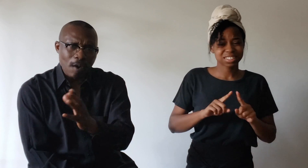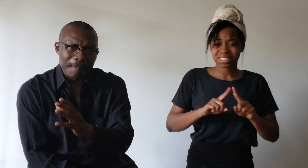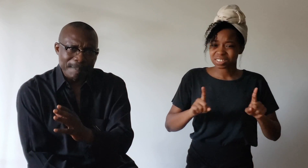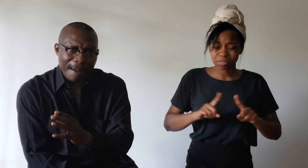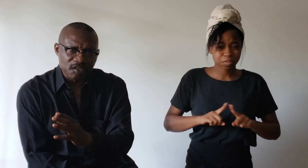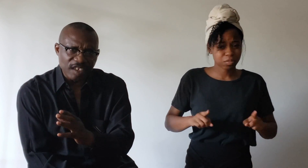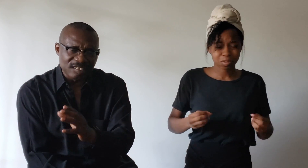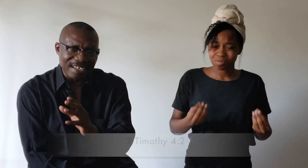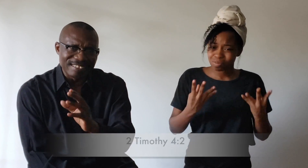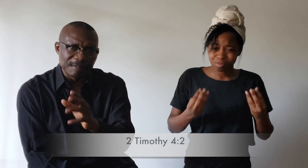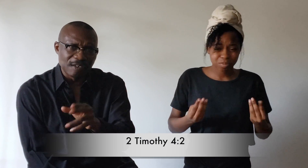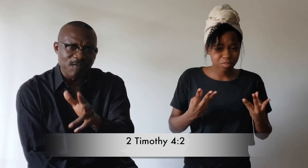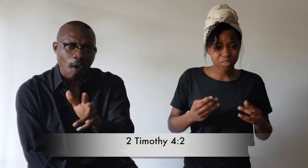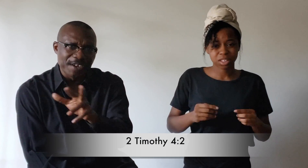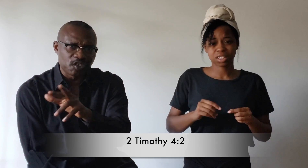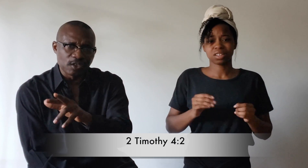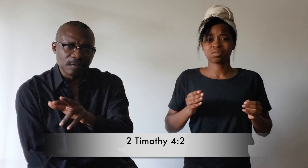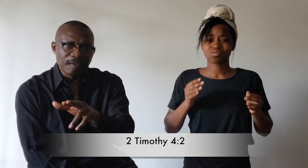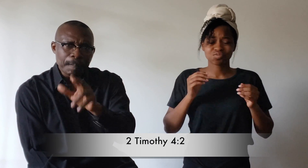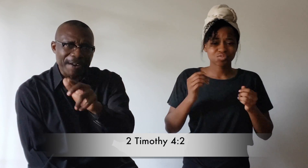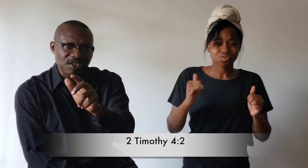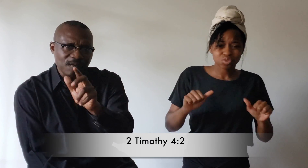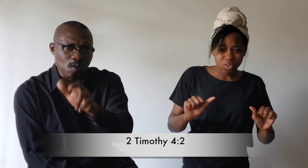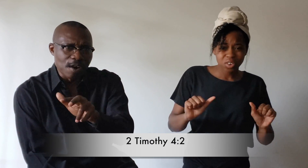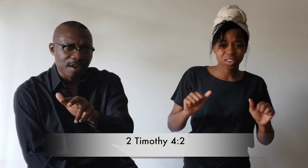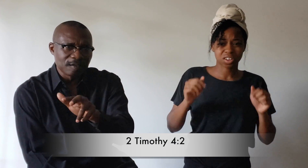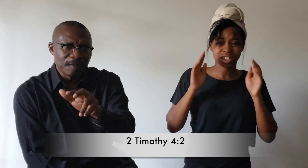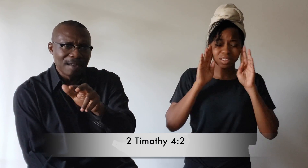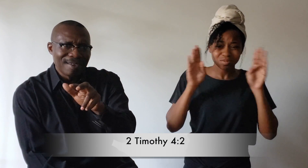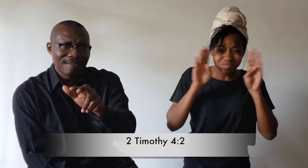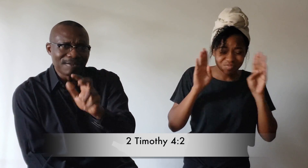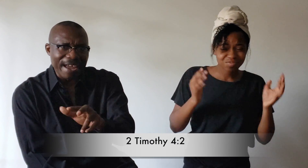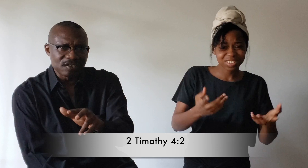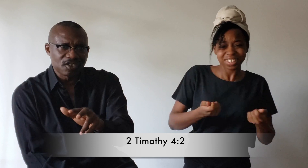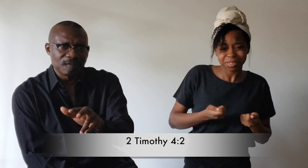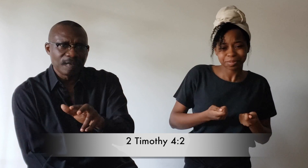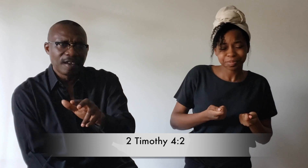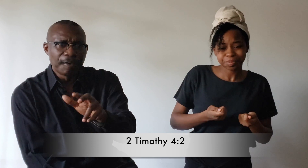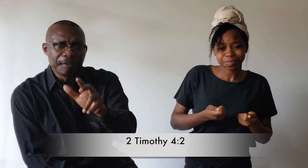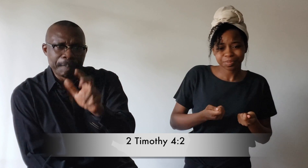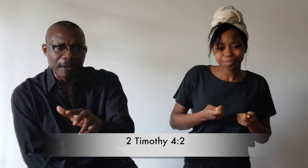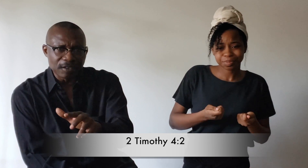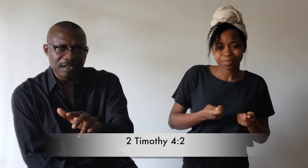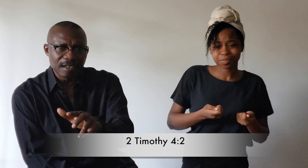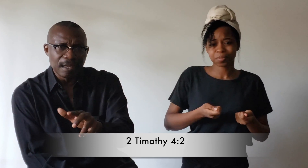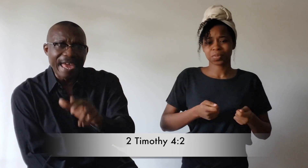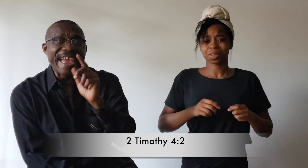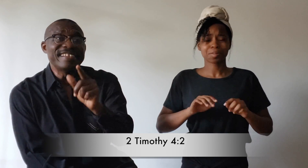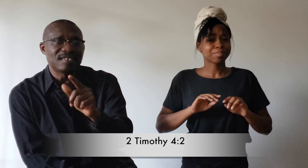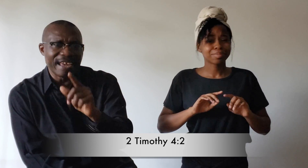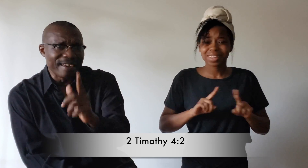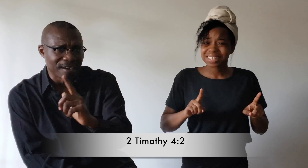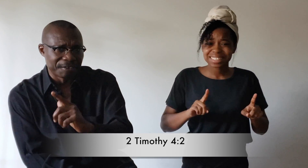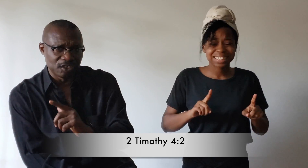what the Bible says. Look 2 Timothy 4 verse 2. Preach the word, correct, rebuke, and encourage.